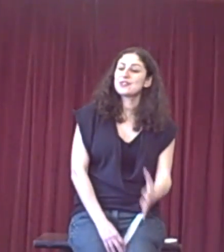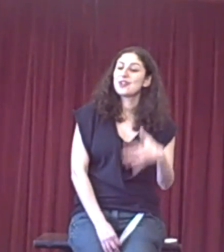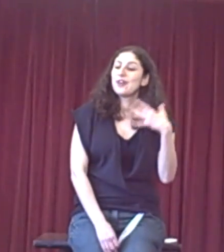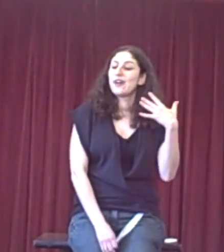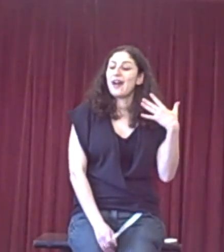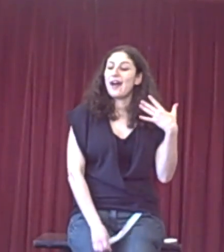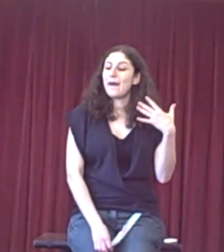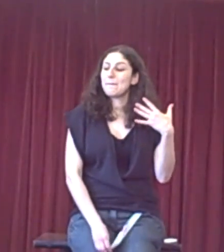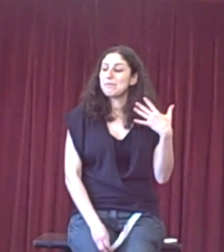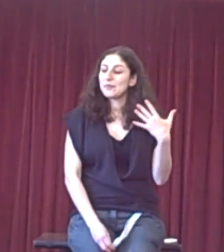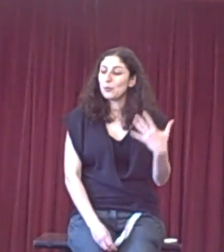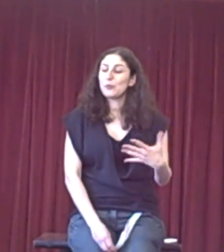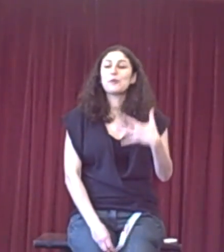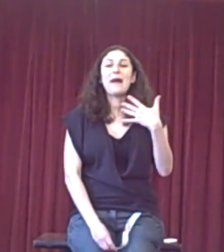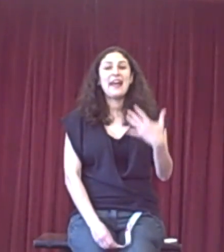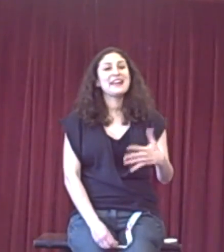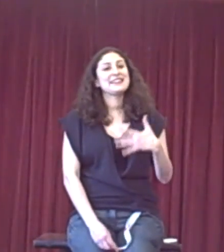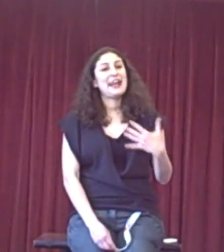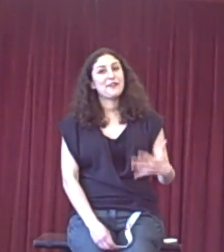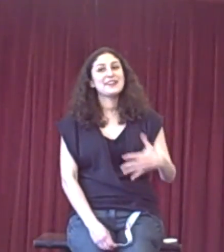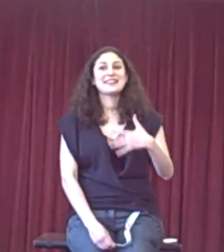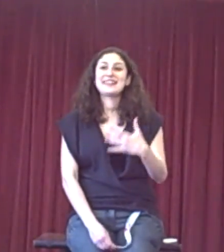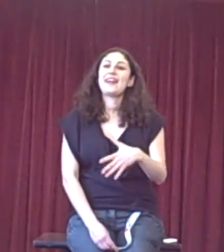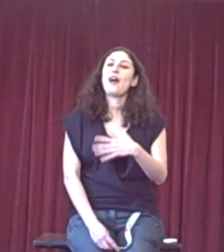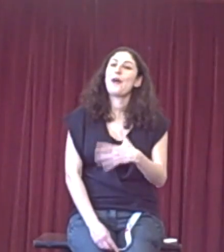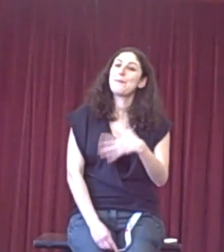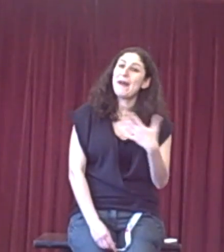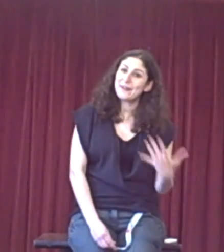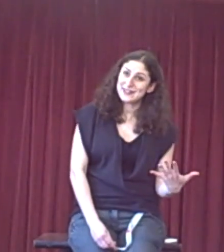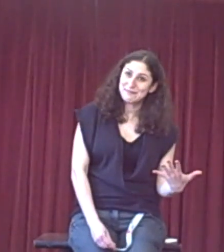would pay a salary to stay at home with parents.